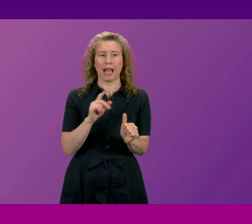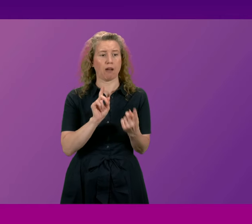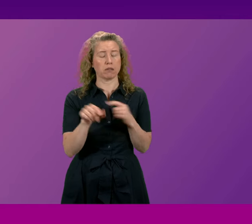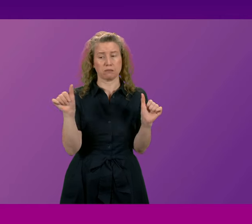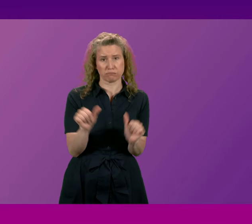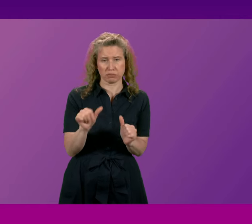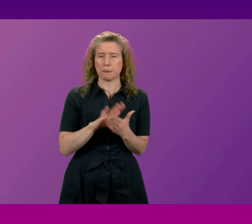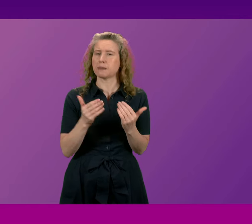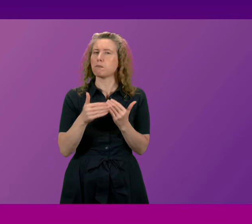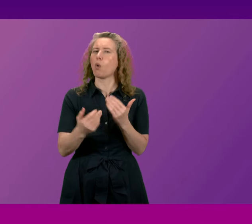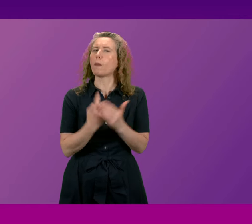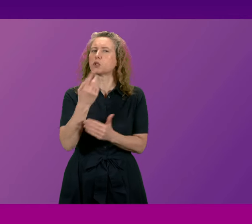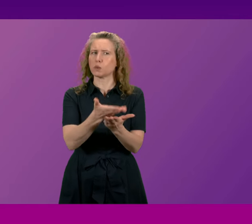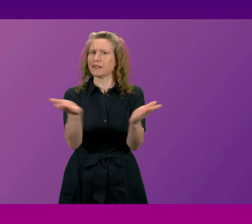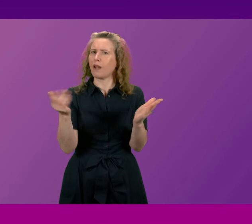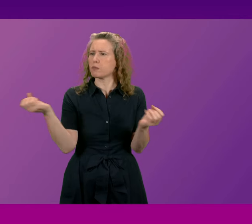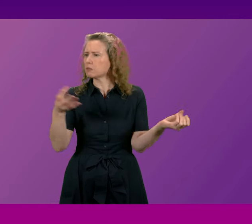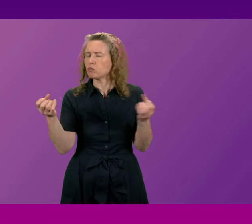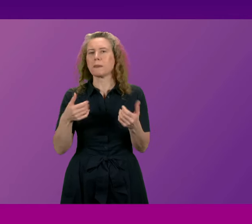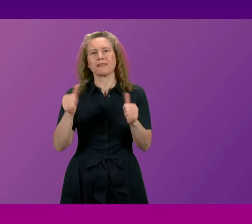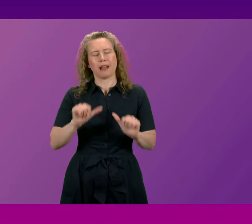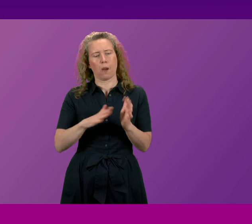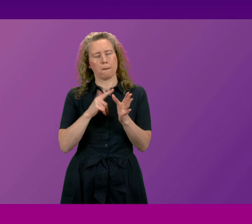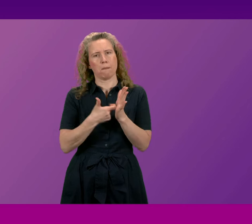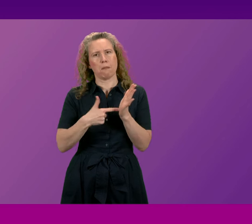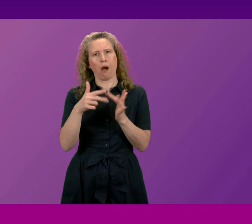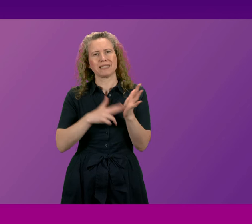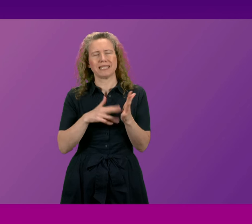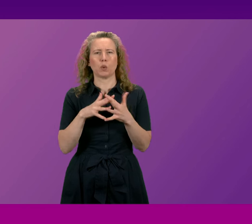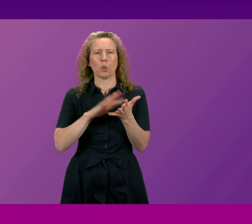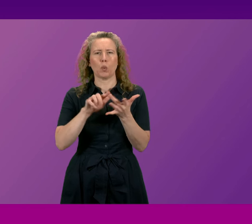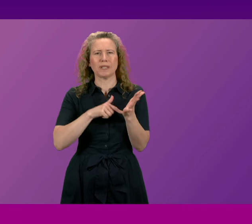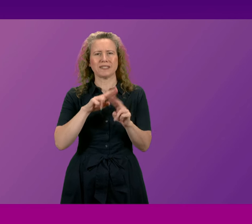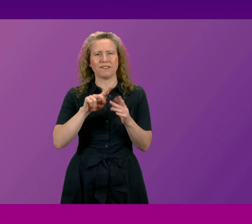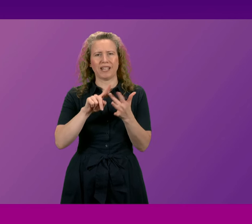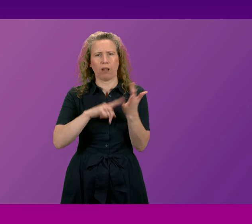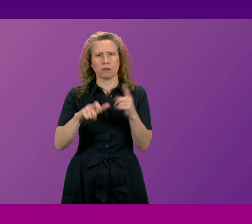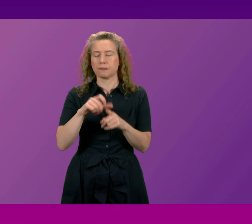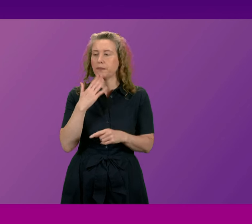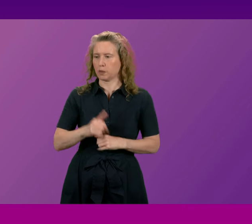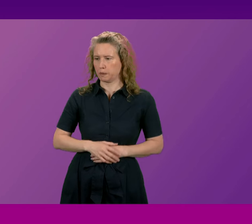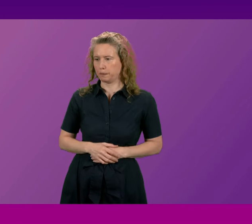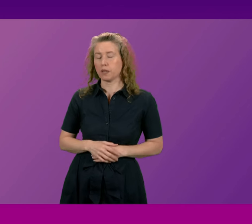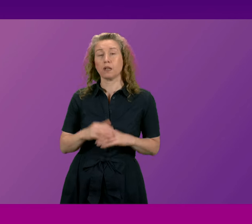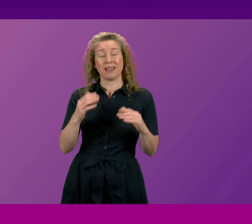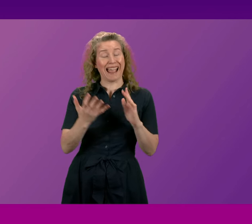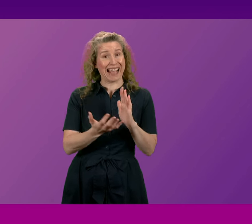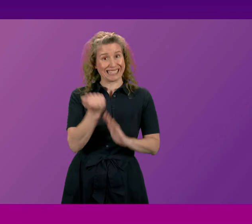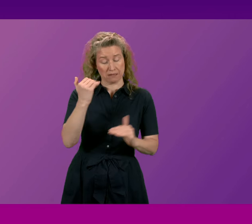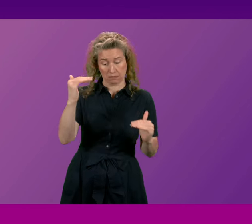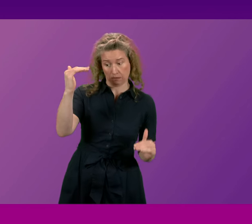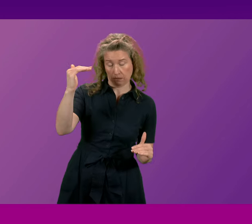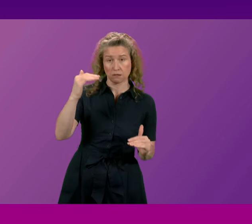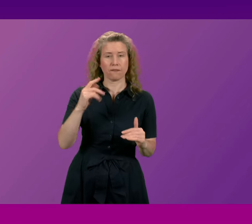more members to have an opportunity to put questions I call Martin Whitfield very grateful presiding officer the gap in attendance rates between looked after